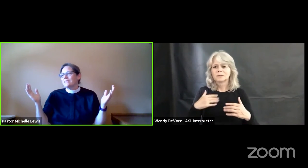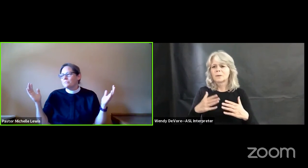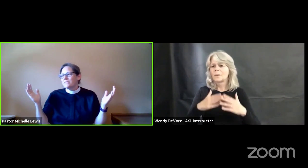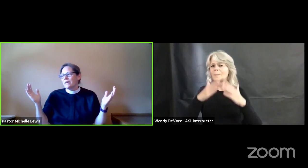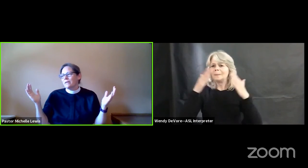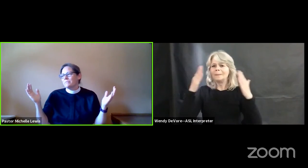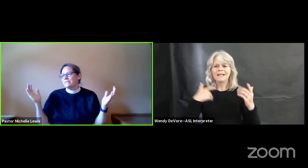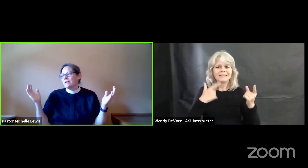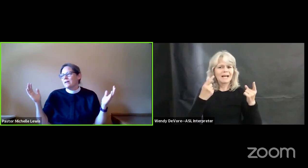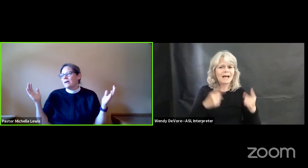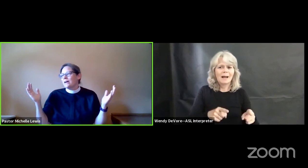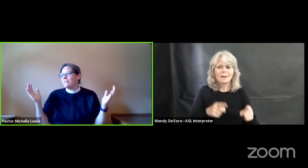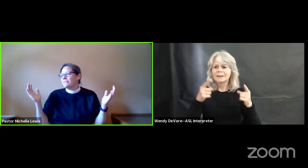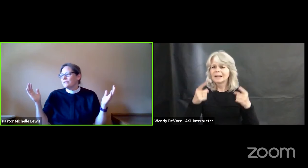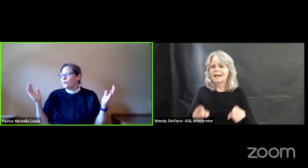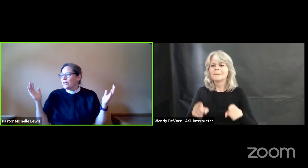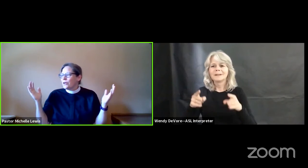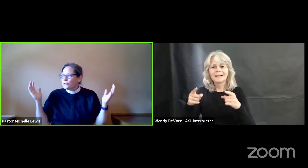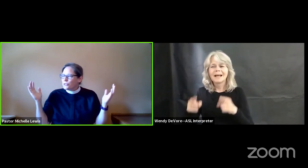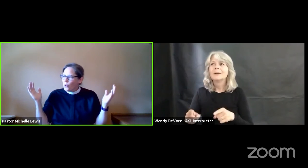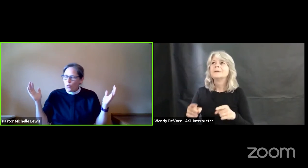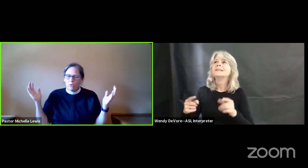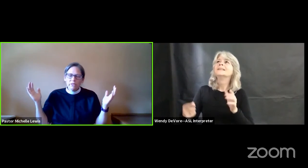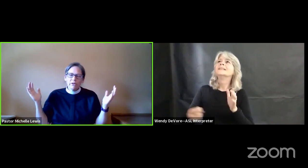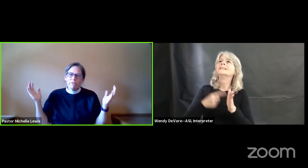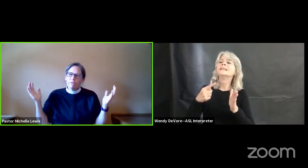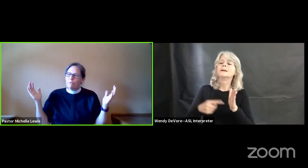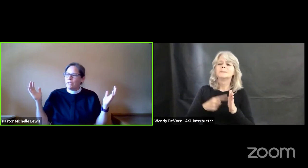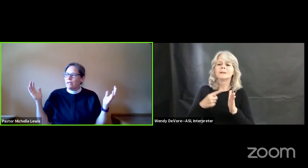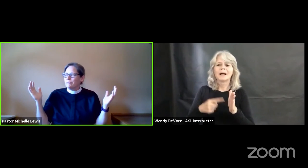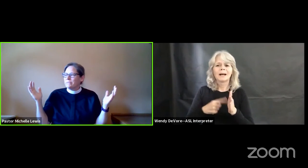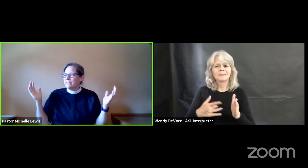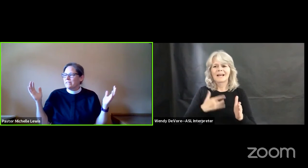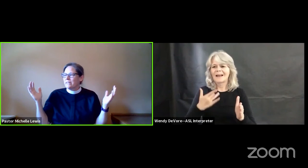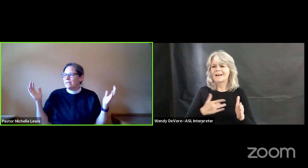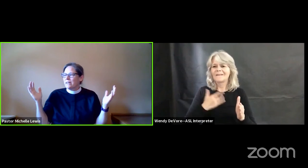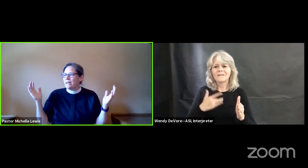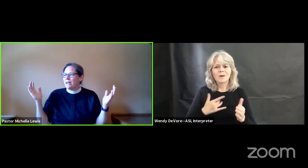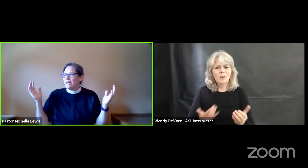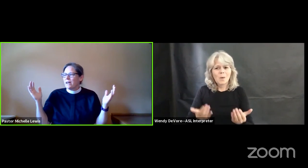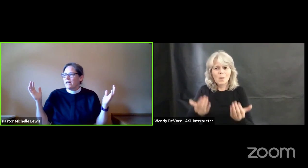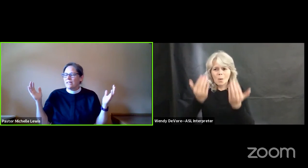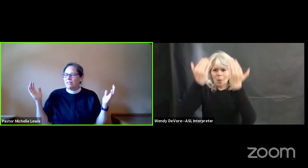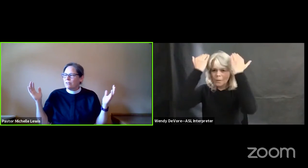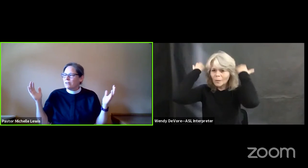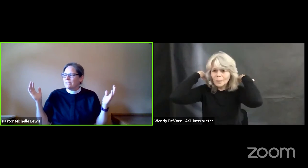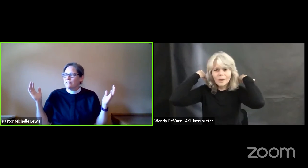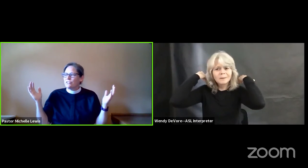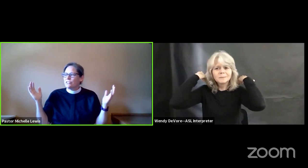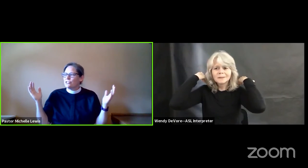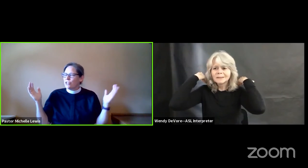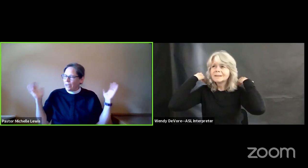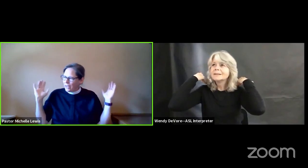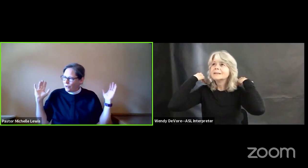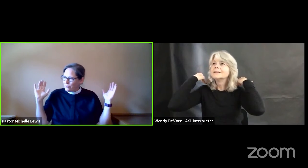Sometimes I feel totally overwhelmed and I long to just check out.